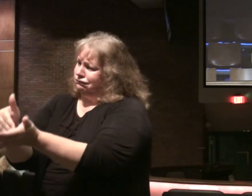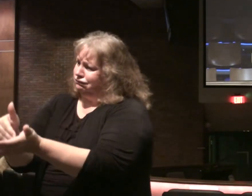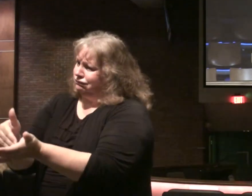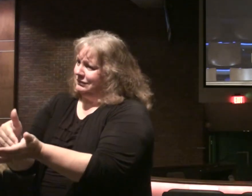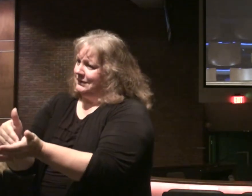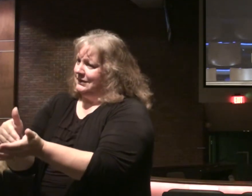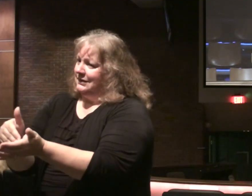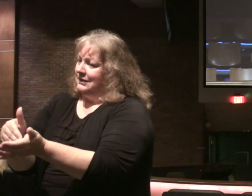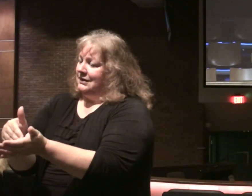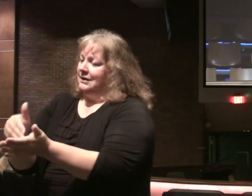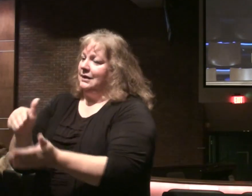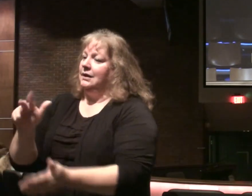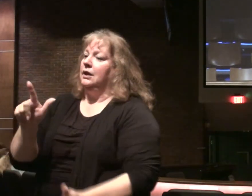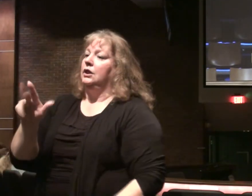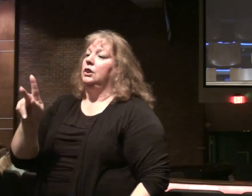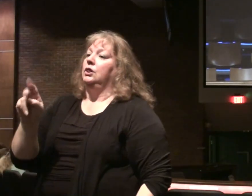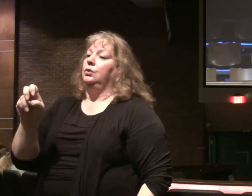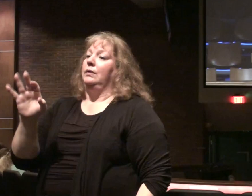Luke chapter 9.